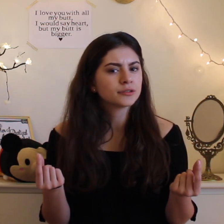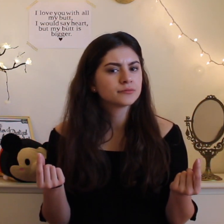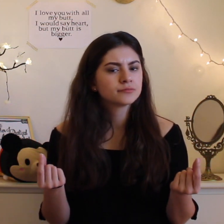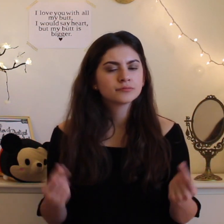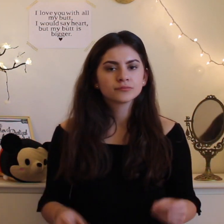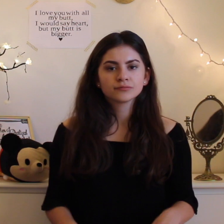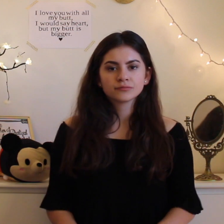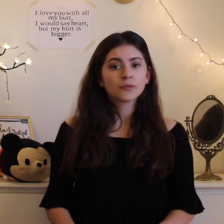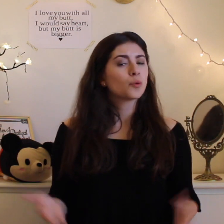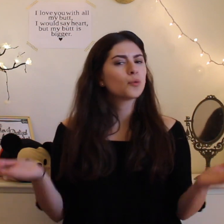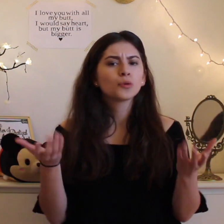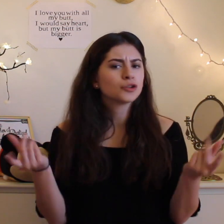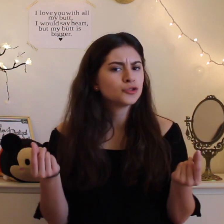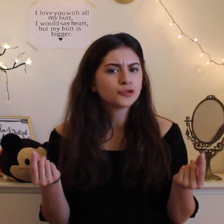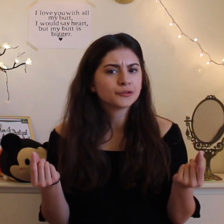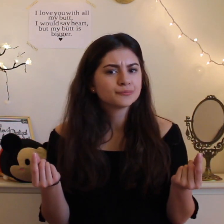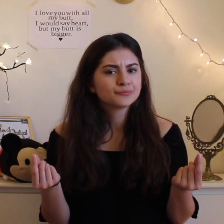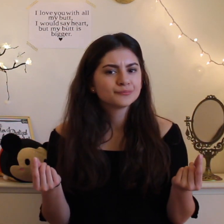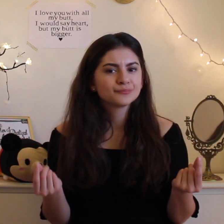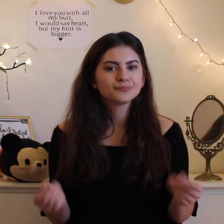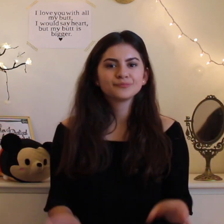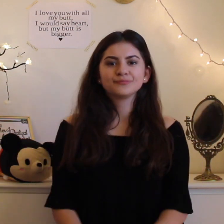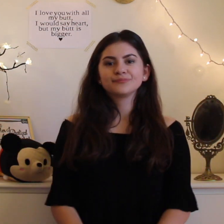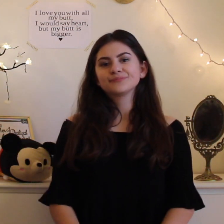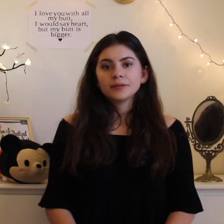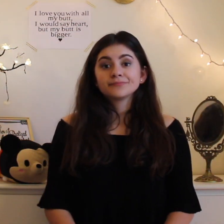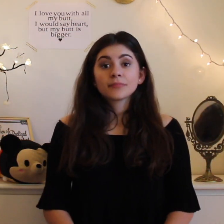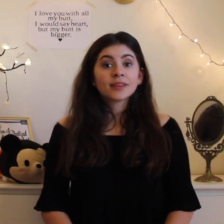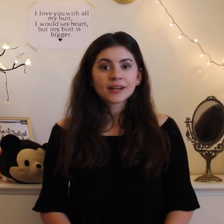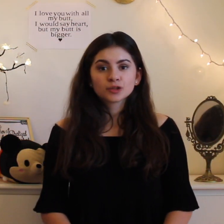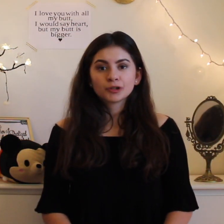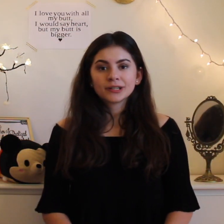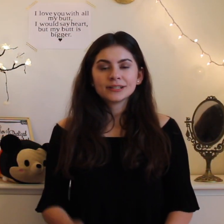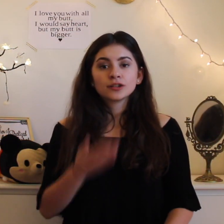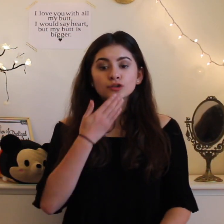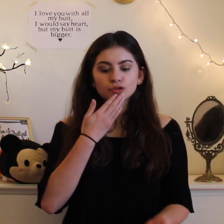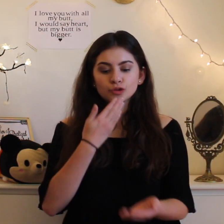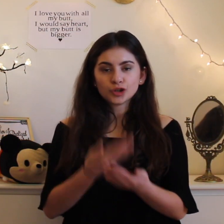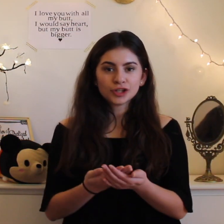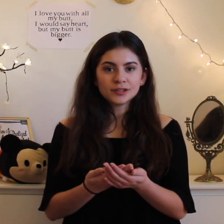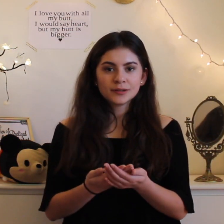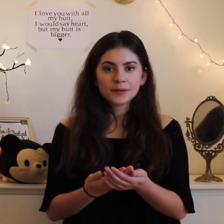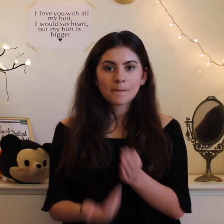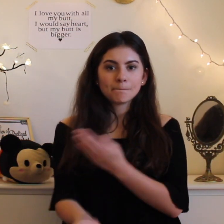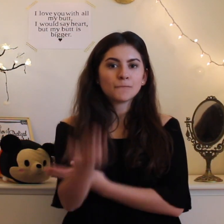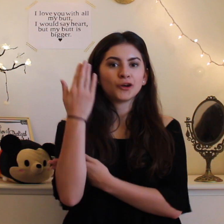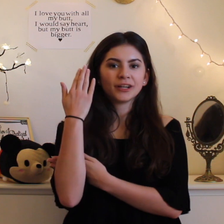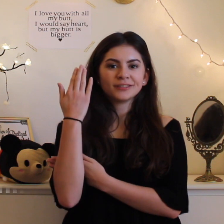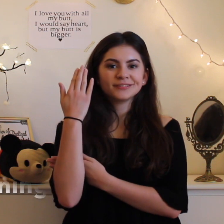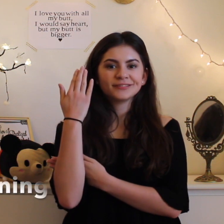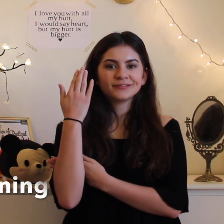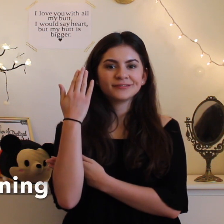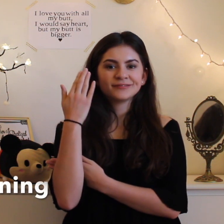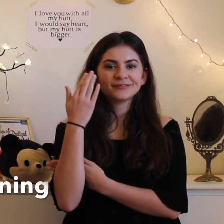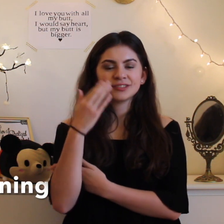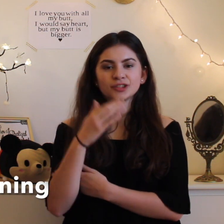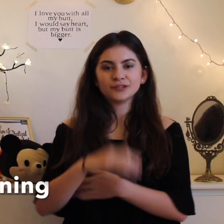what are you doing next word is good morning so